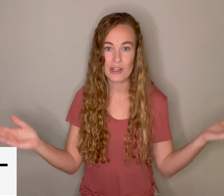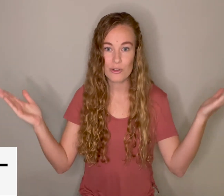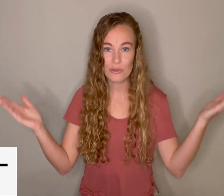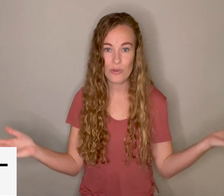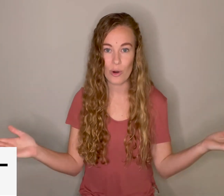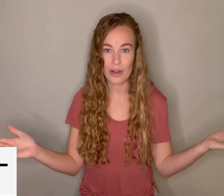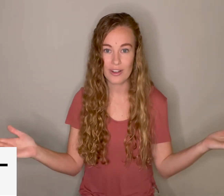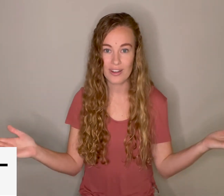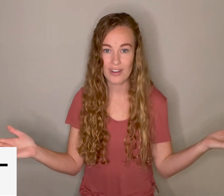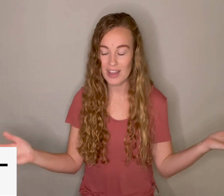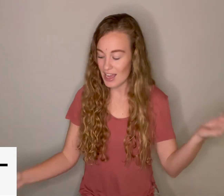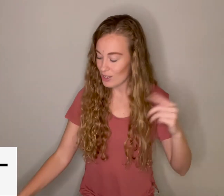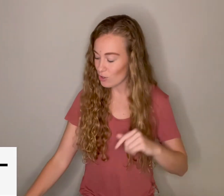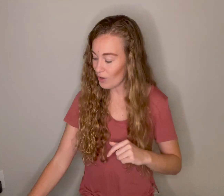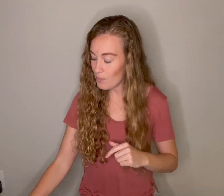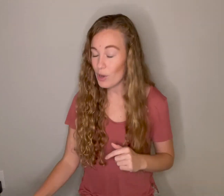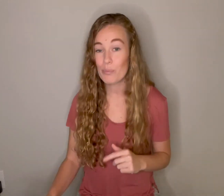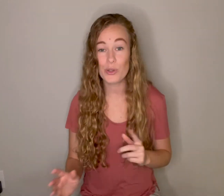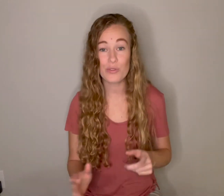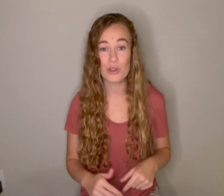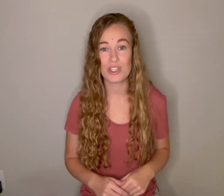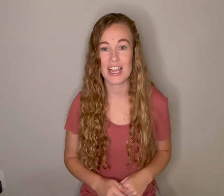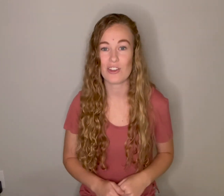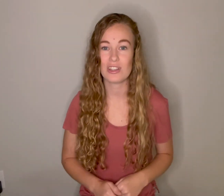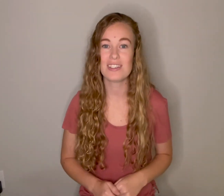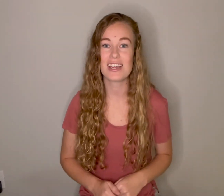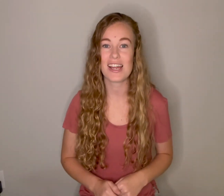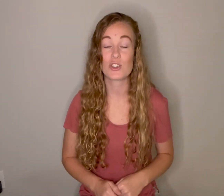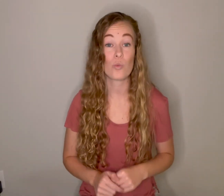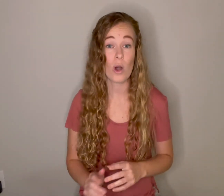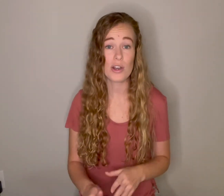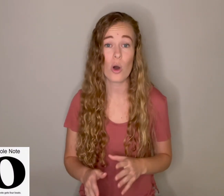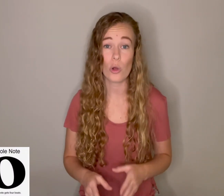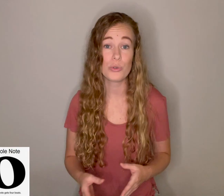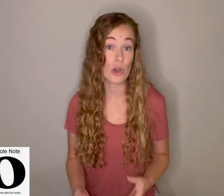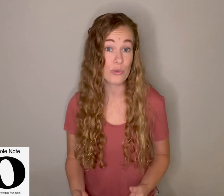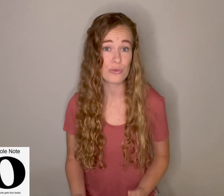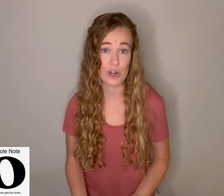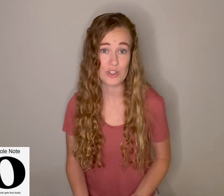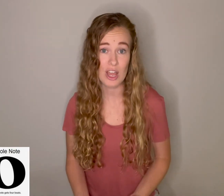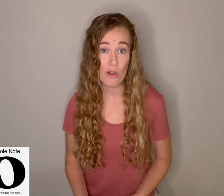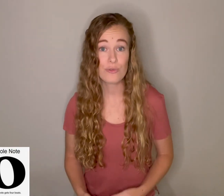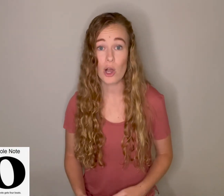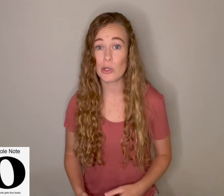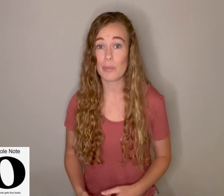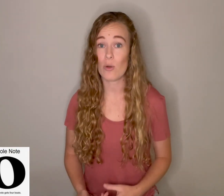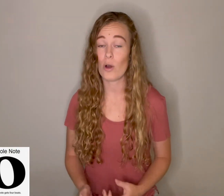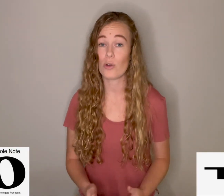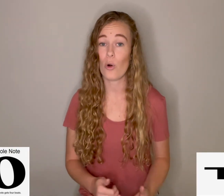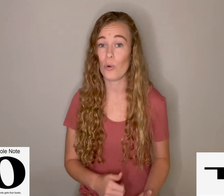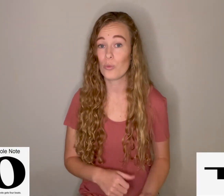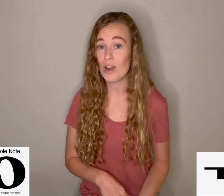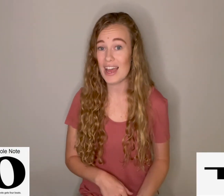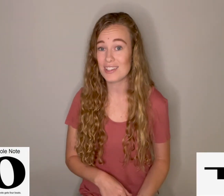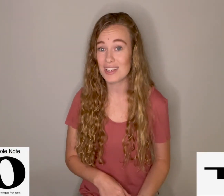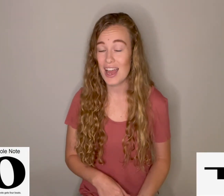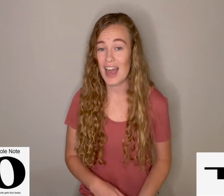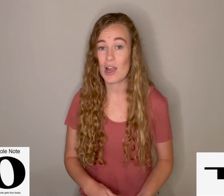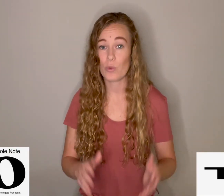four. So if I put both of those together, let's say I do one whole note first, followed by one whole rest, I would